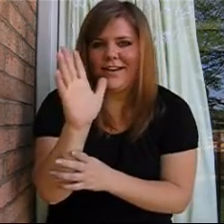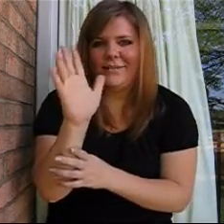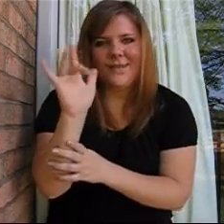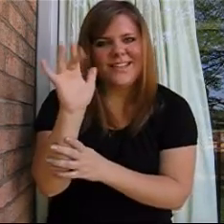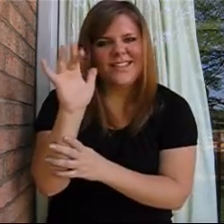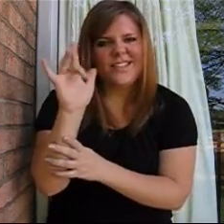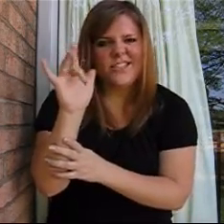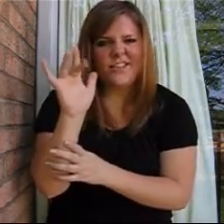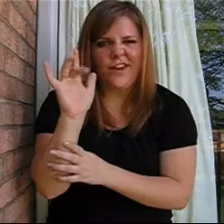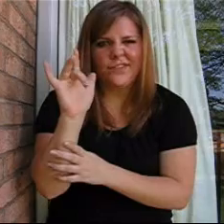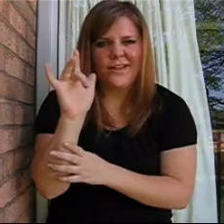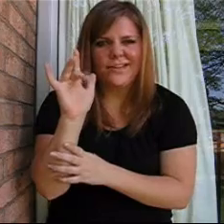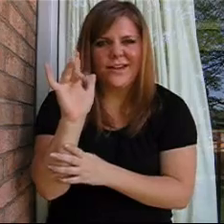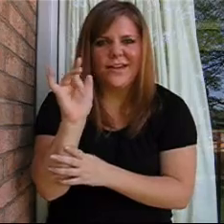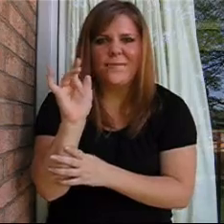But this is just the fast way to sign it.